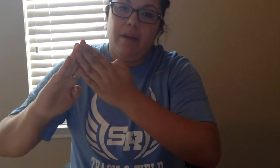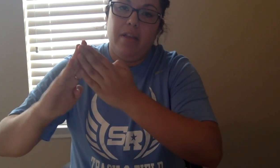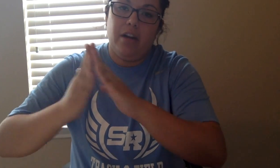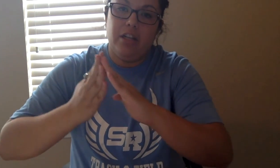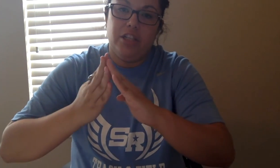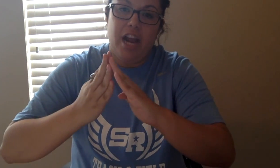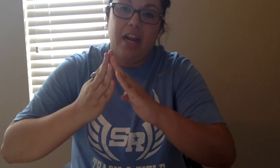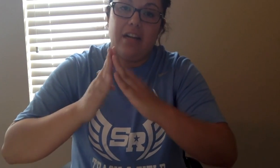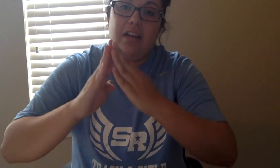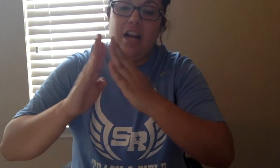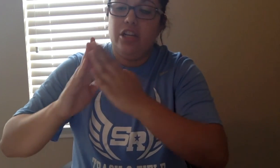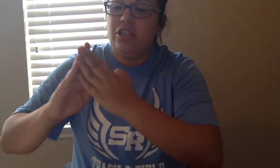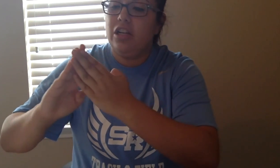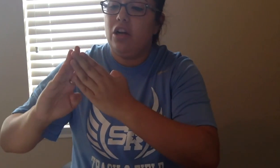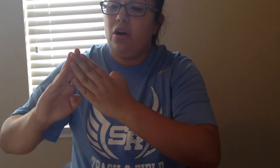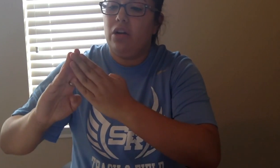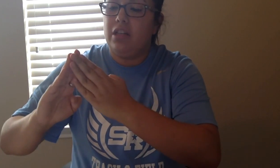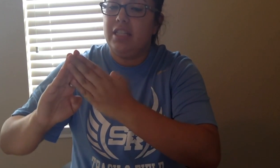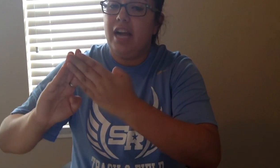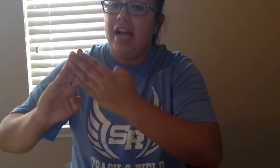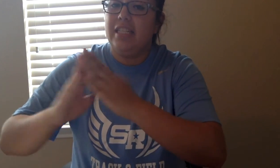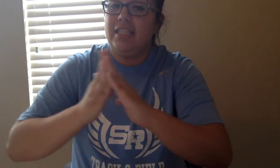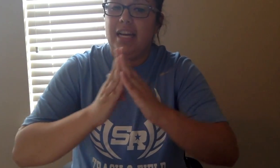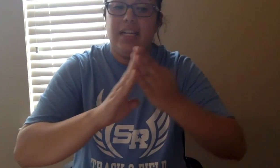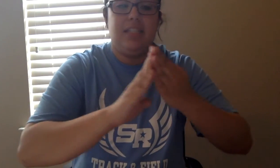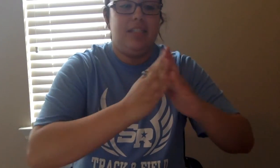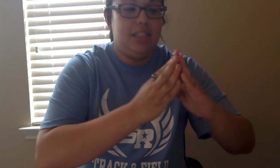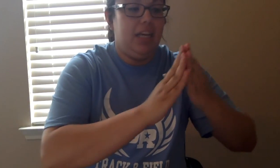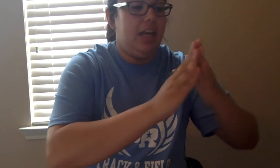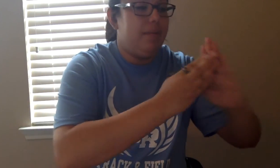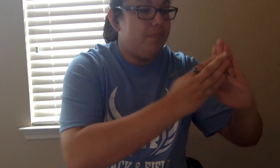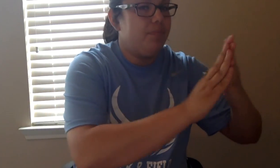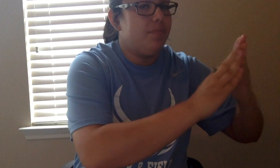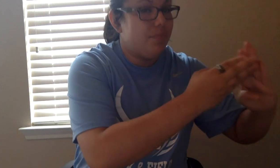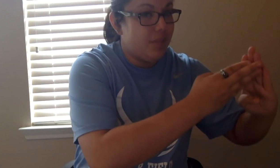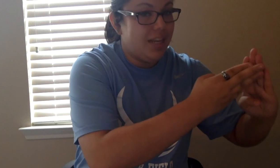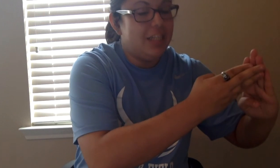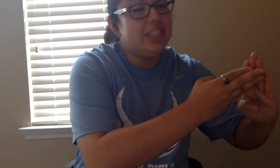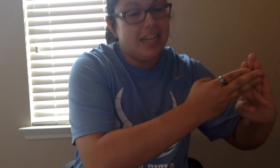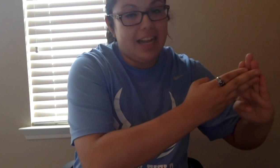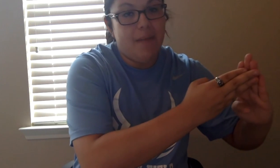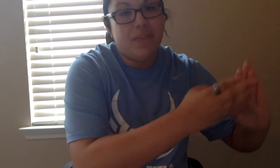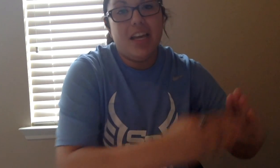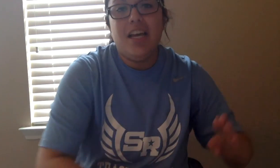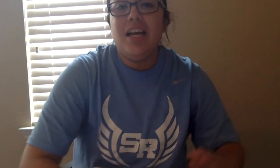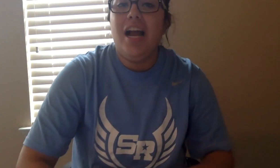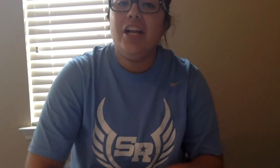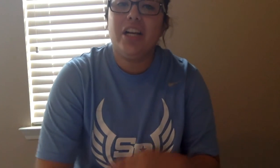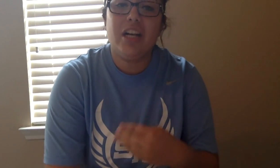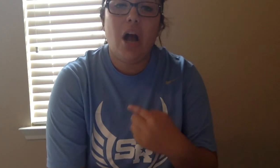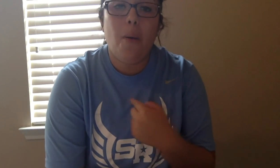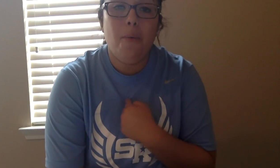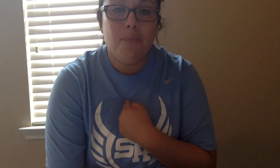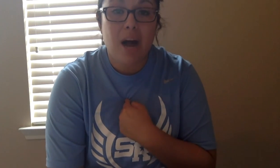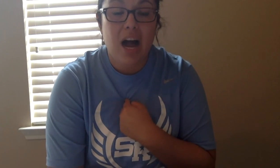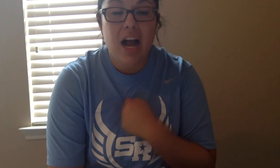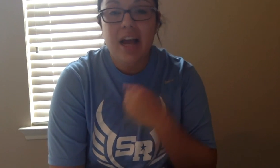and they're gonna shake and you're just gonna go along the side sit t just like that and you're gonna go my